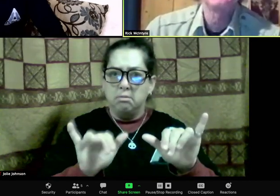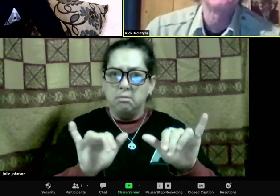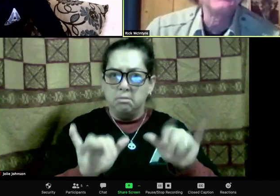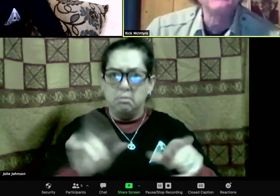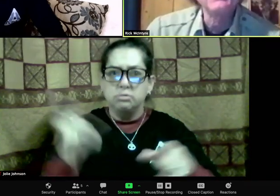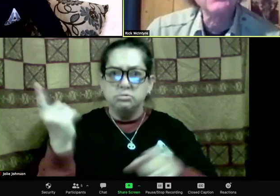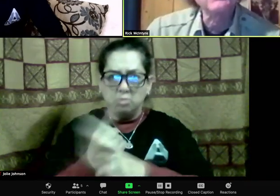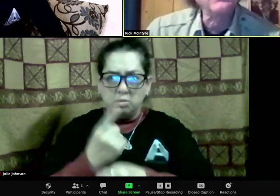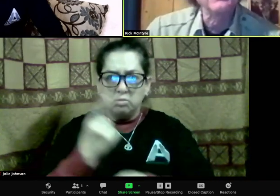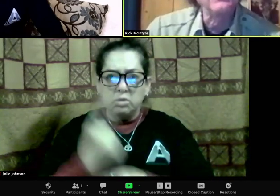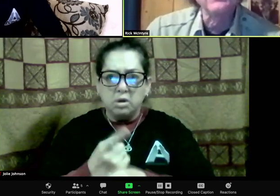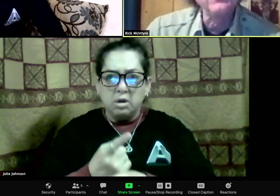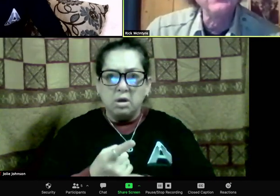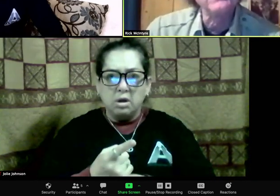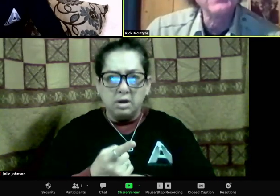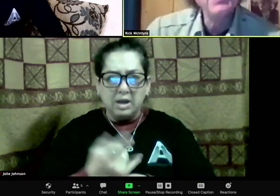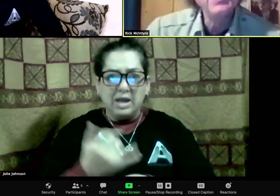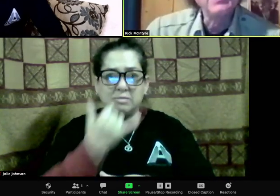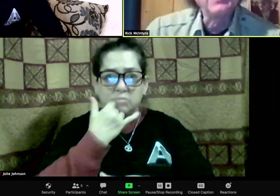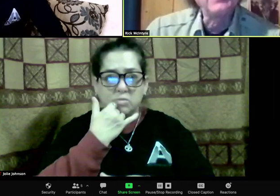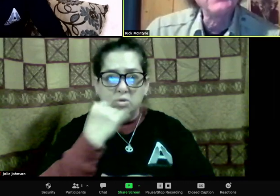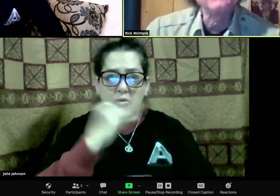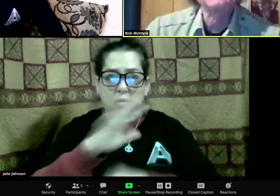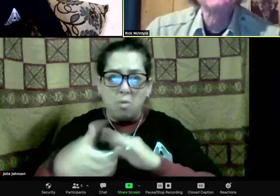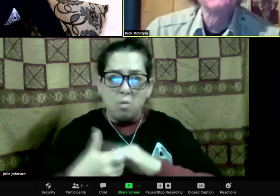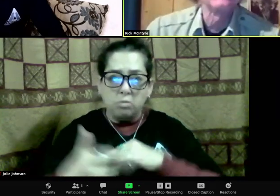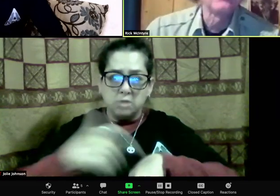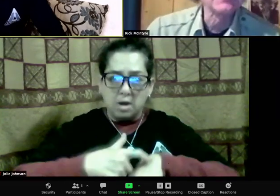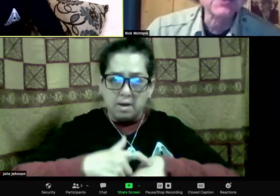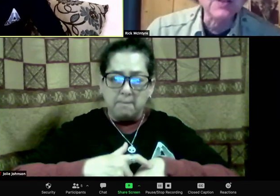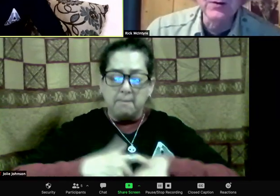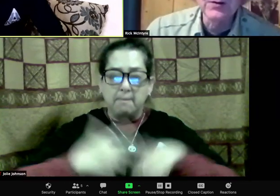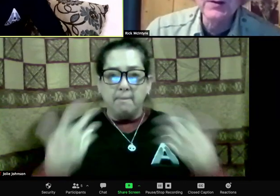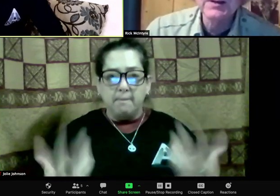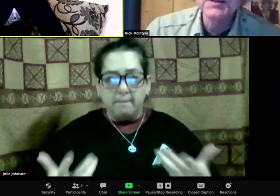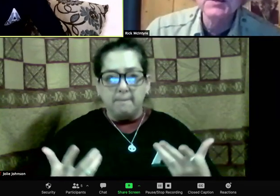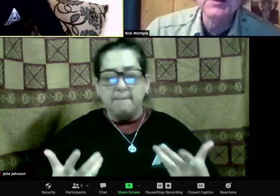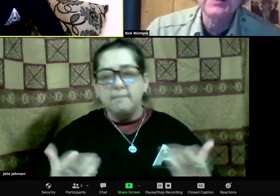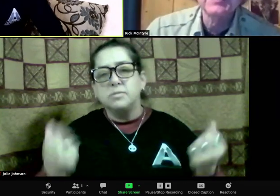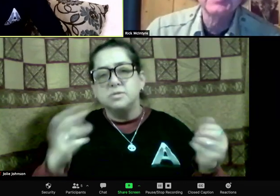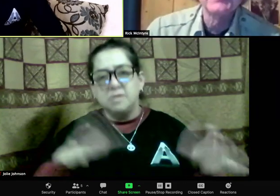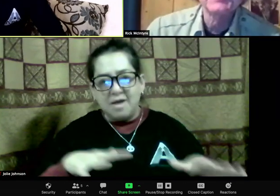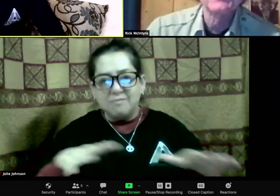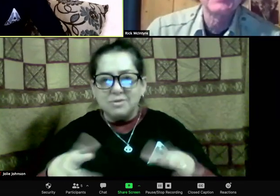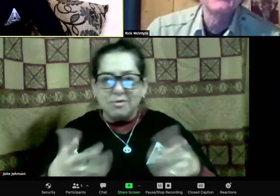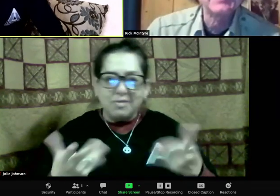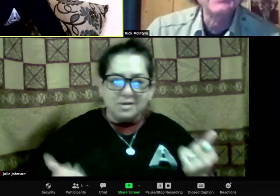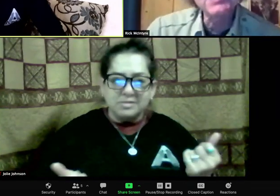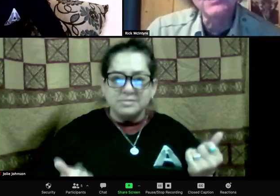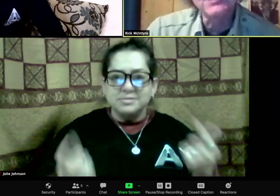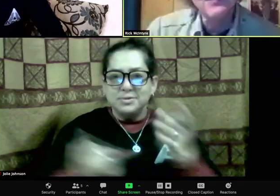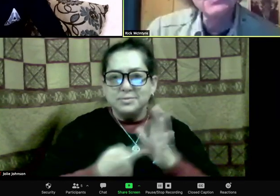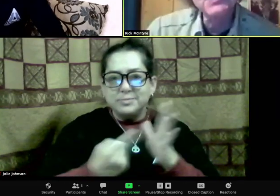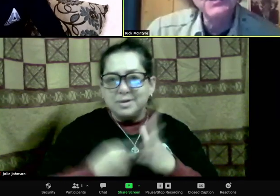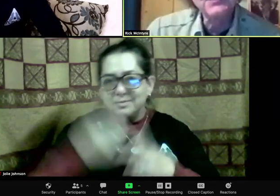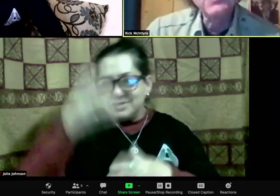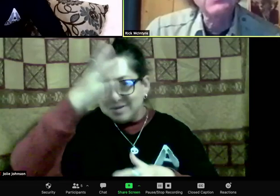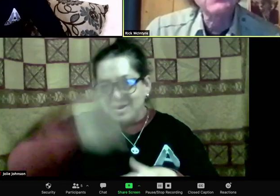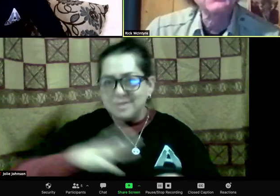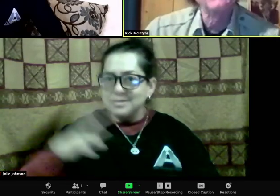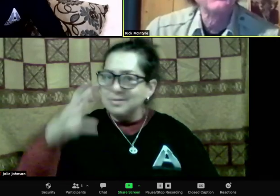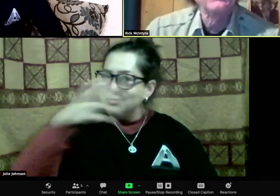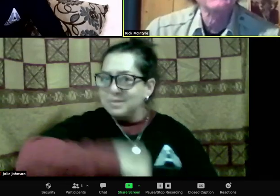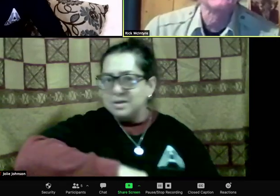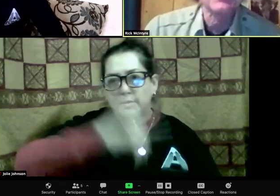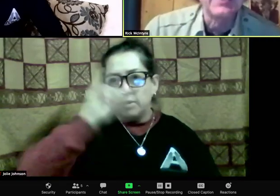concerned about mistakes that she was making because she talked about the alpha females running the pack. But he was a good